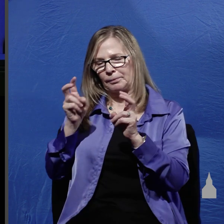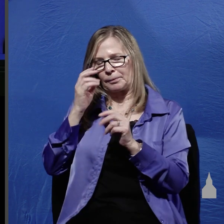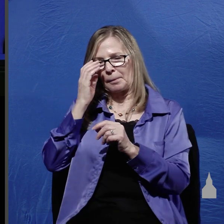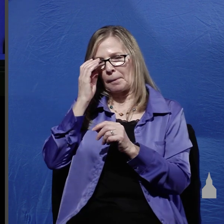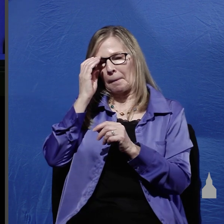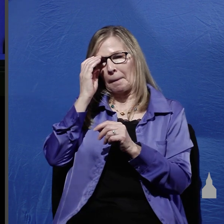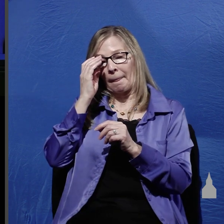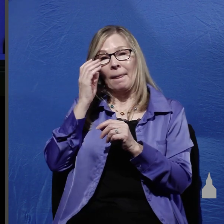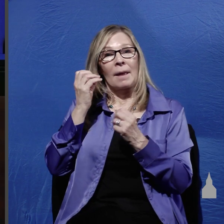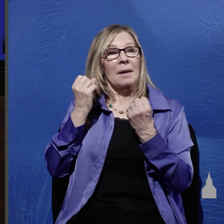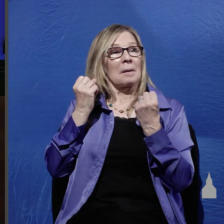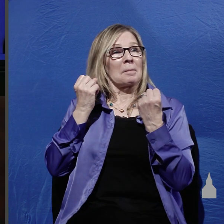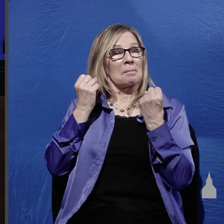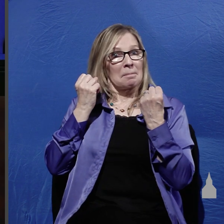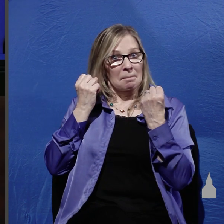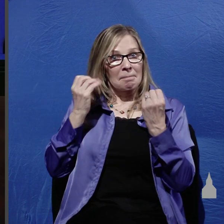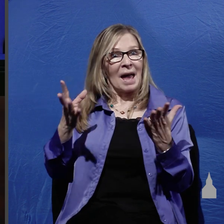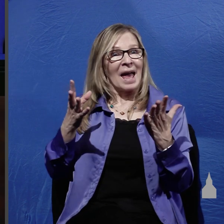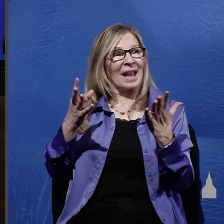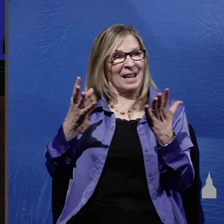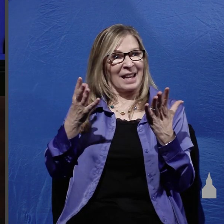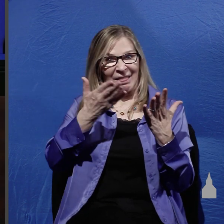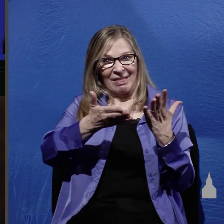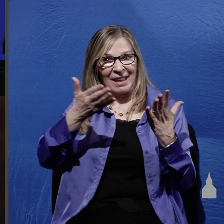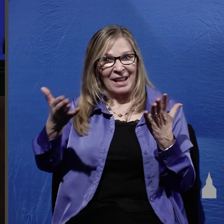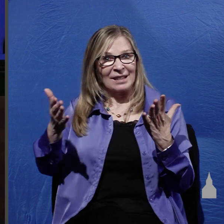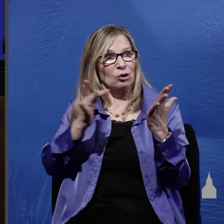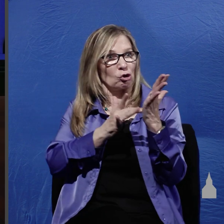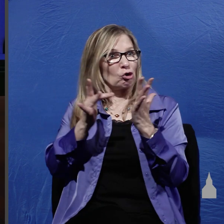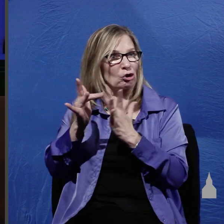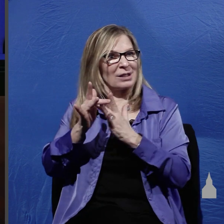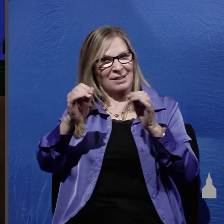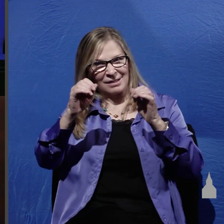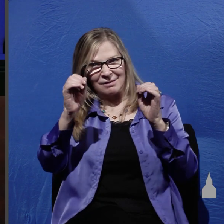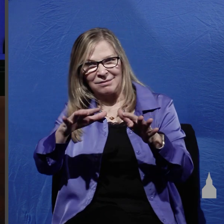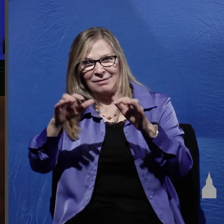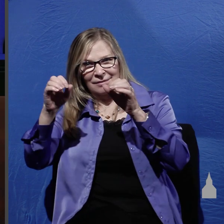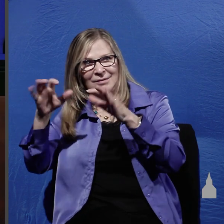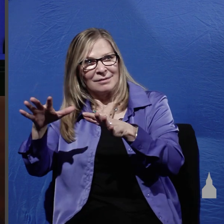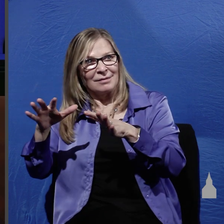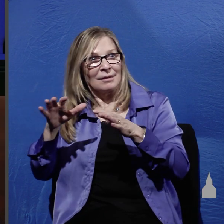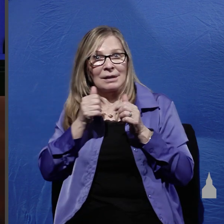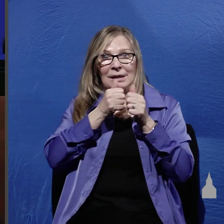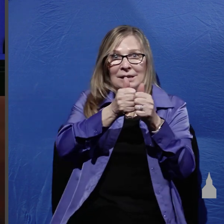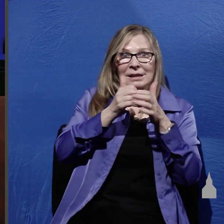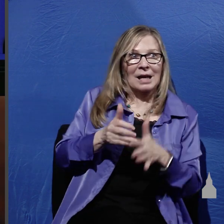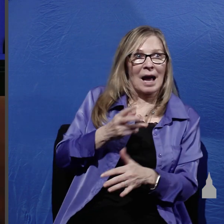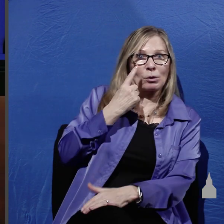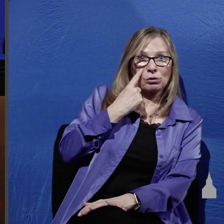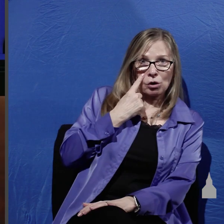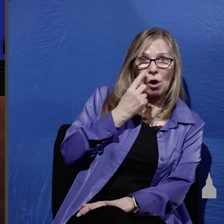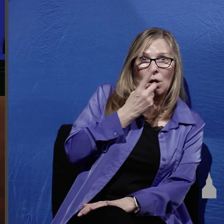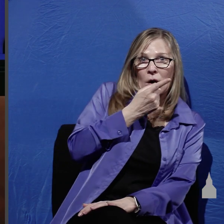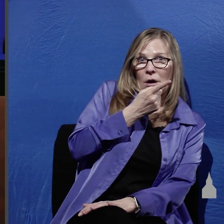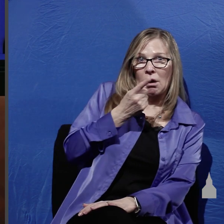therefore many other signs Jesus also performed in the presence of the disciples which are not written in this book